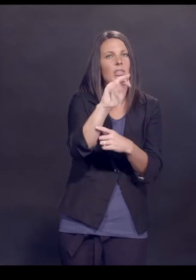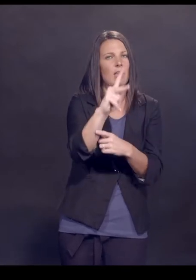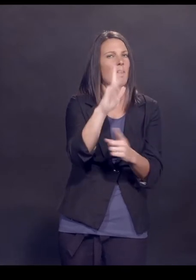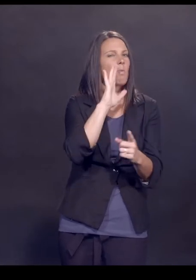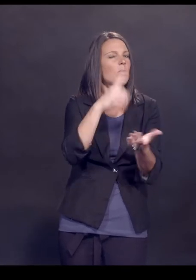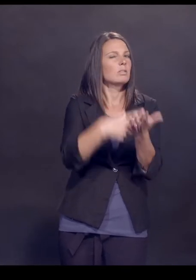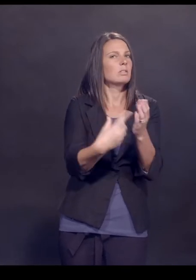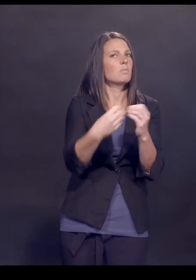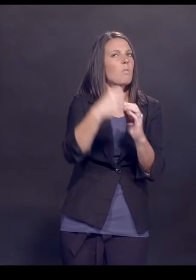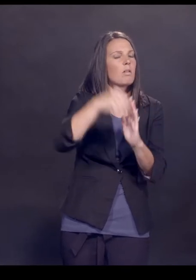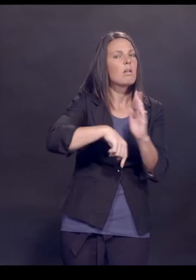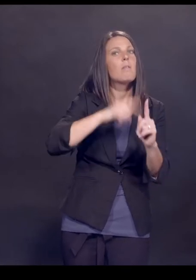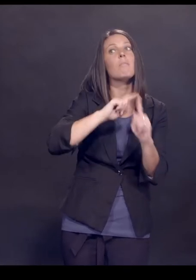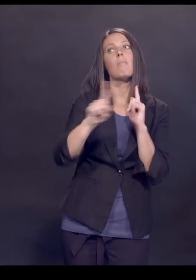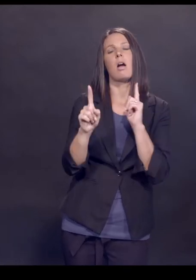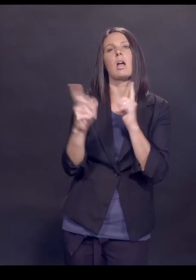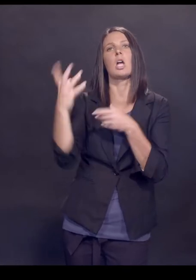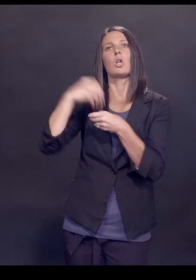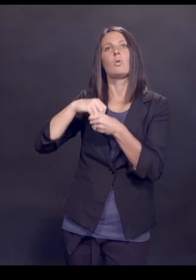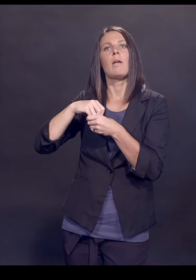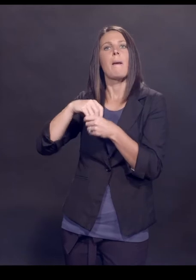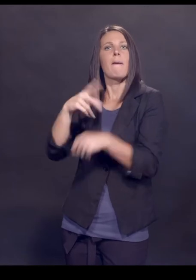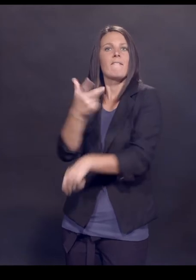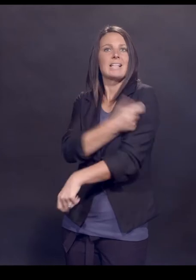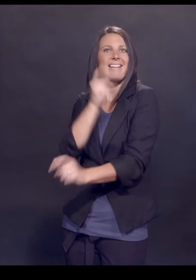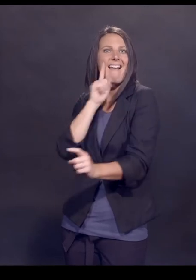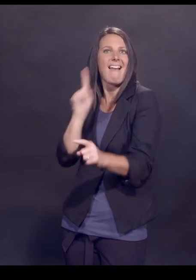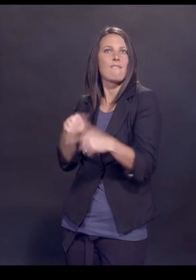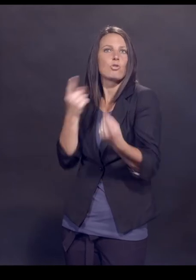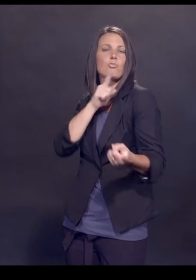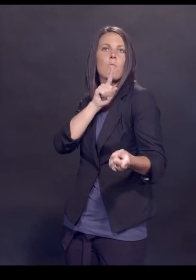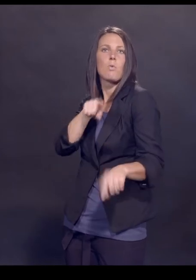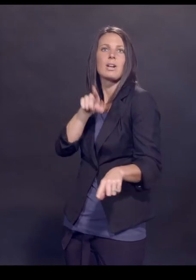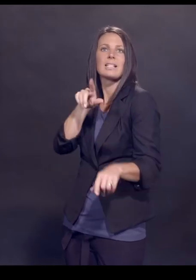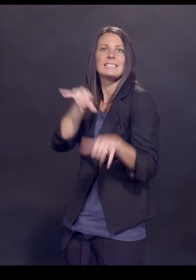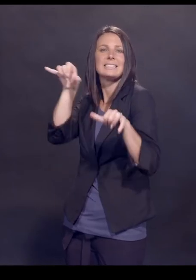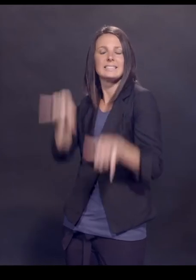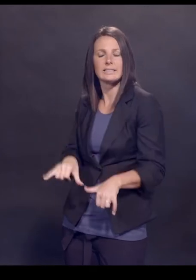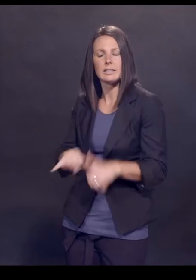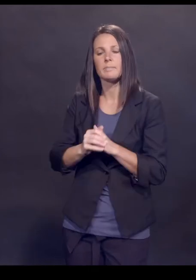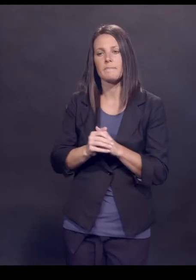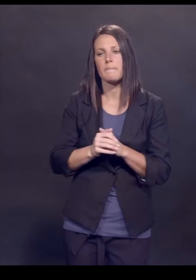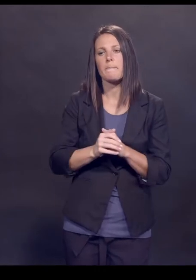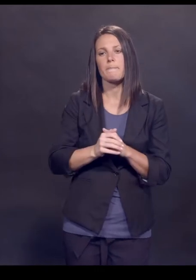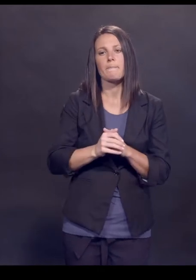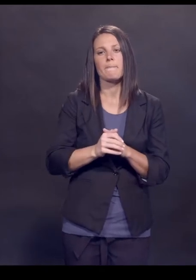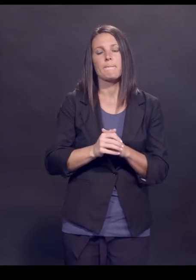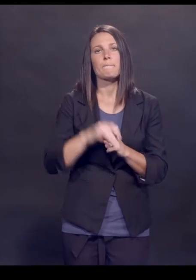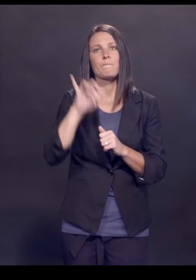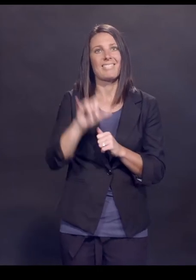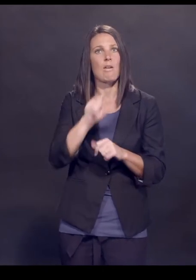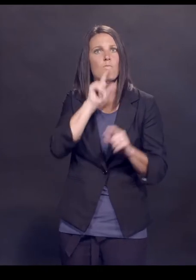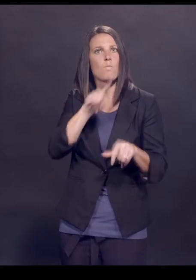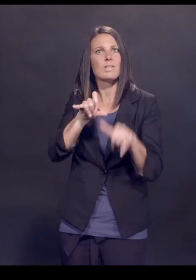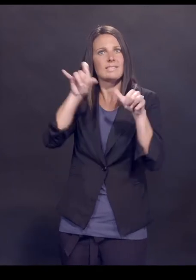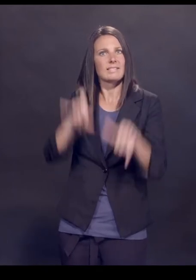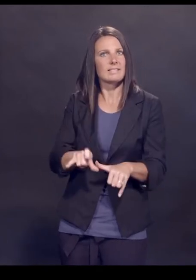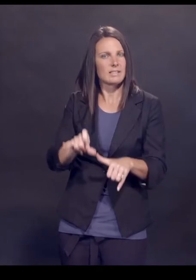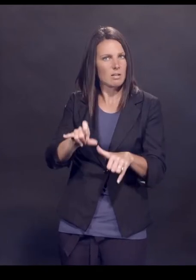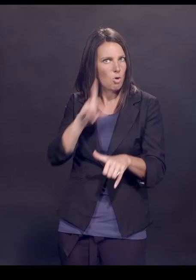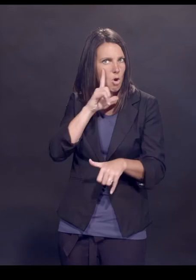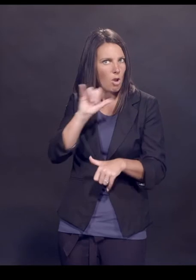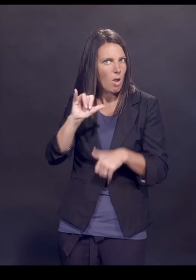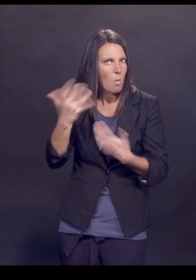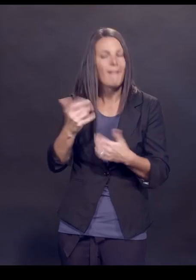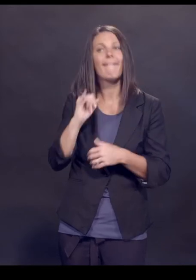second. And it included the Vaccine Adverse Events Reporting System. So the way the Vaccine Adverse Events Reporting System works is that if